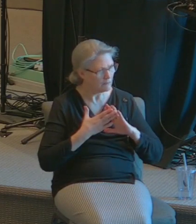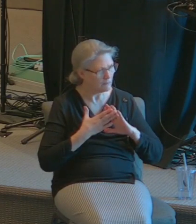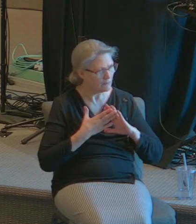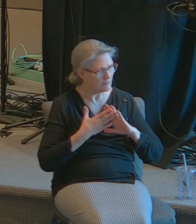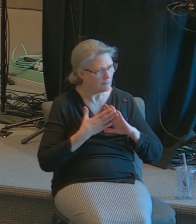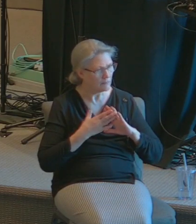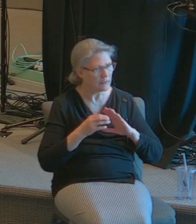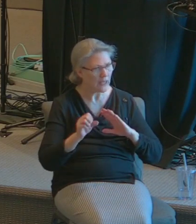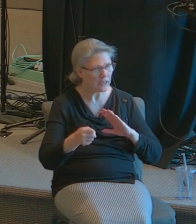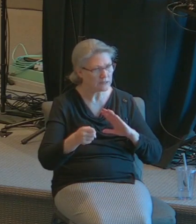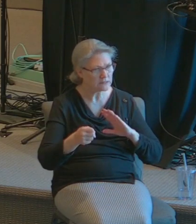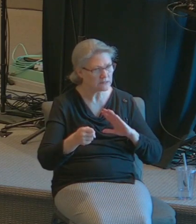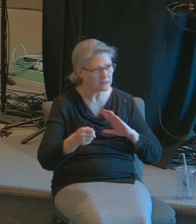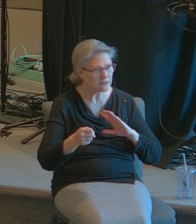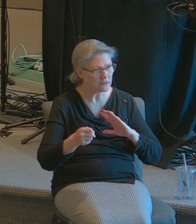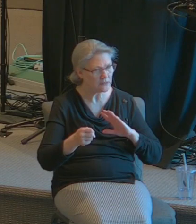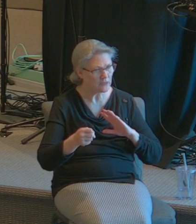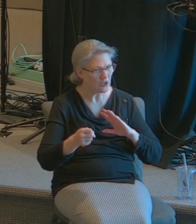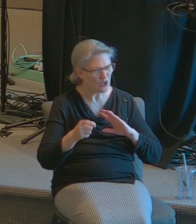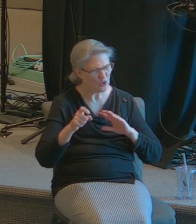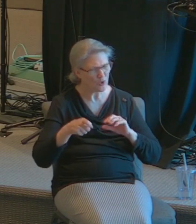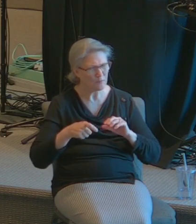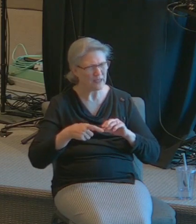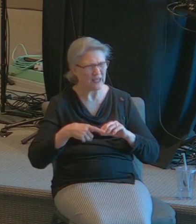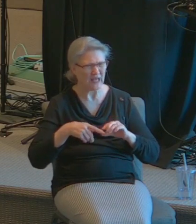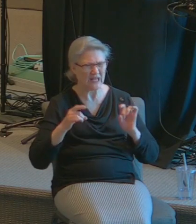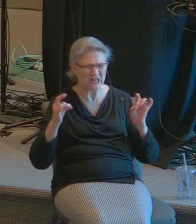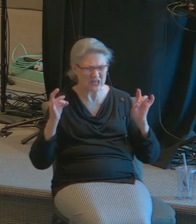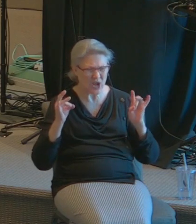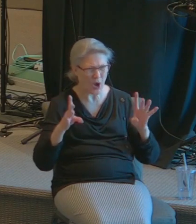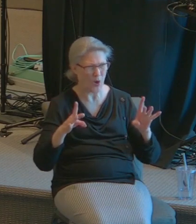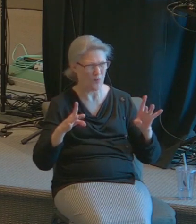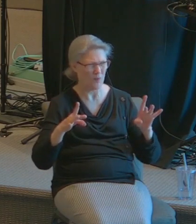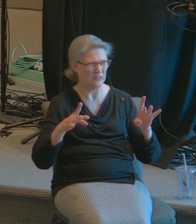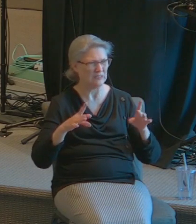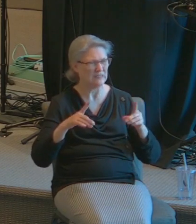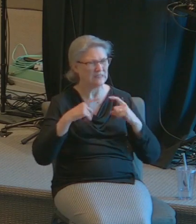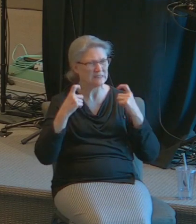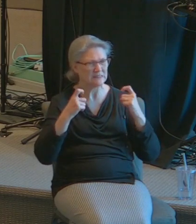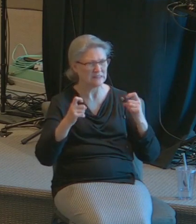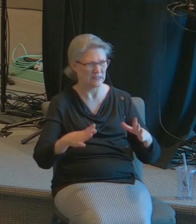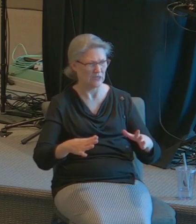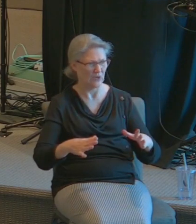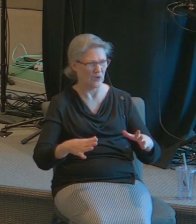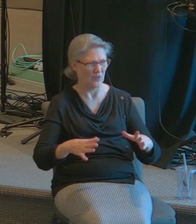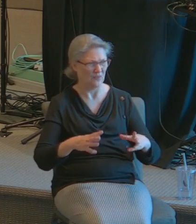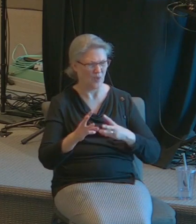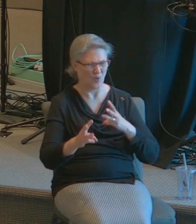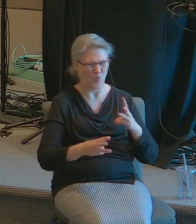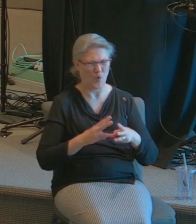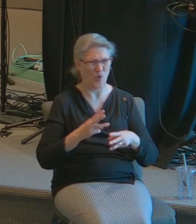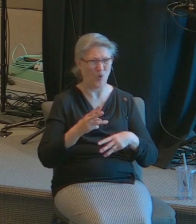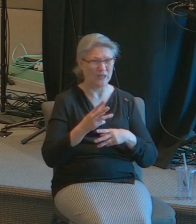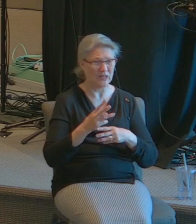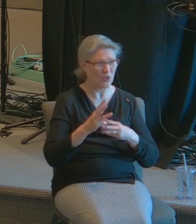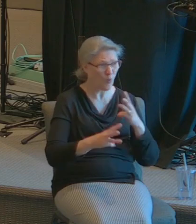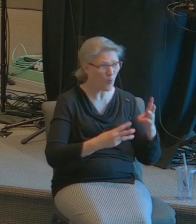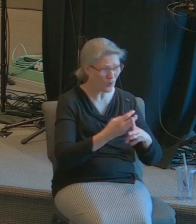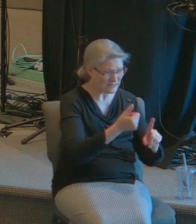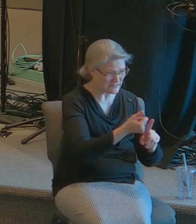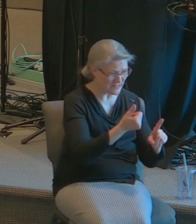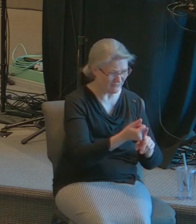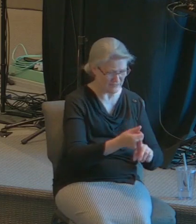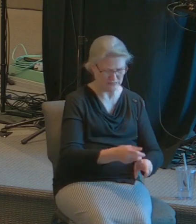you can have been such an ugly sinner that the world has disgust when they see you